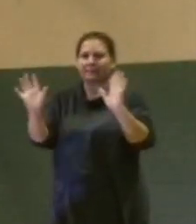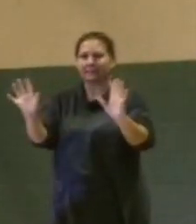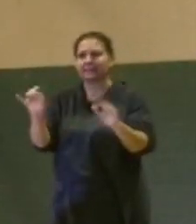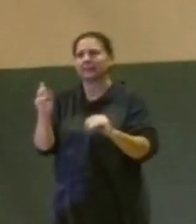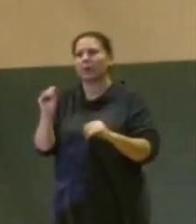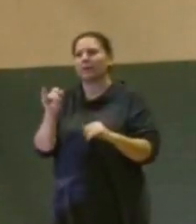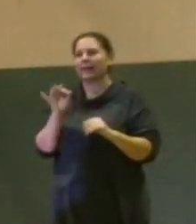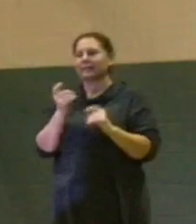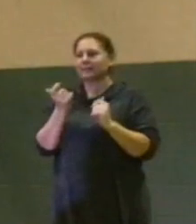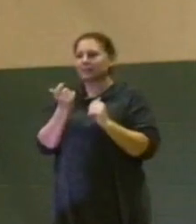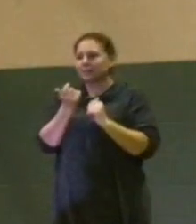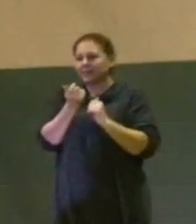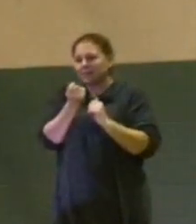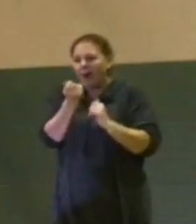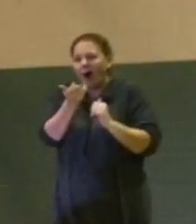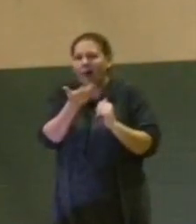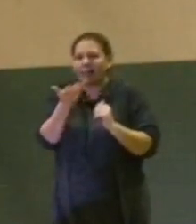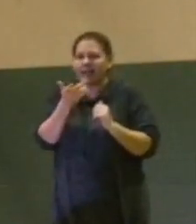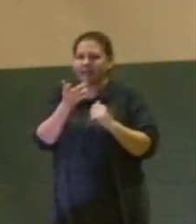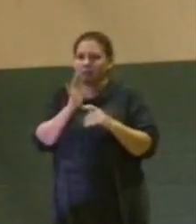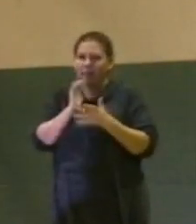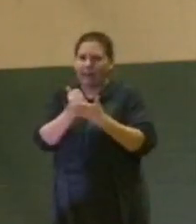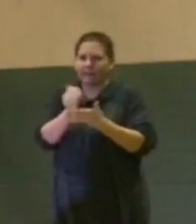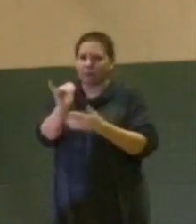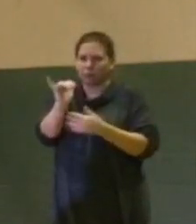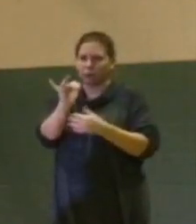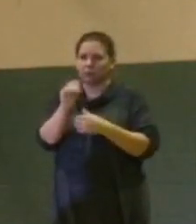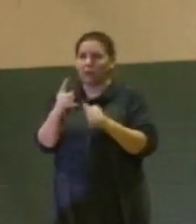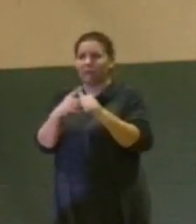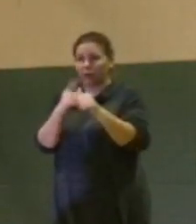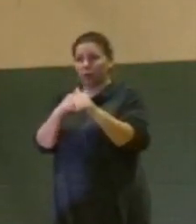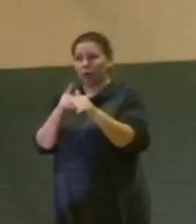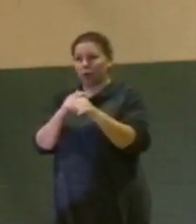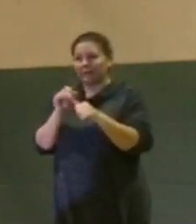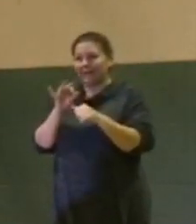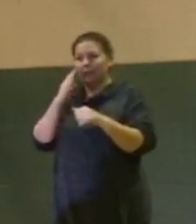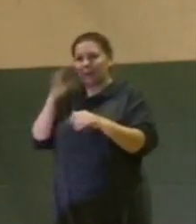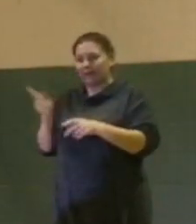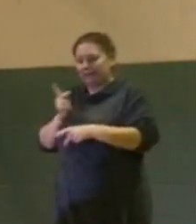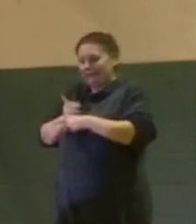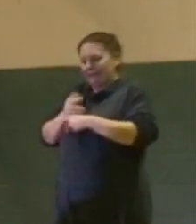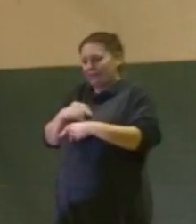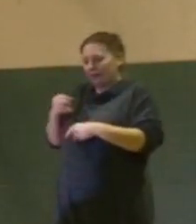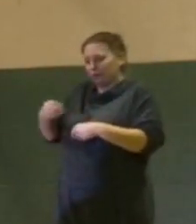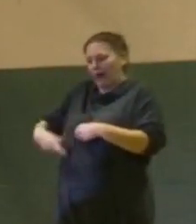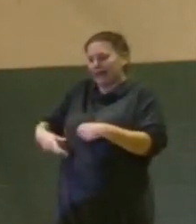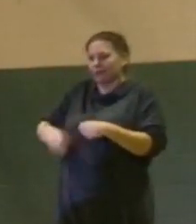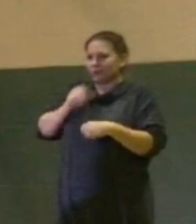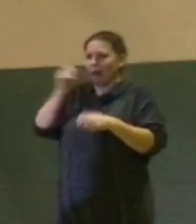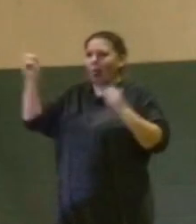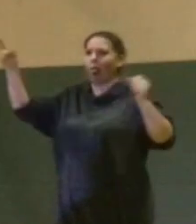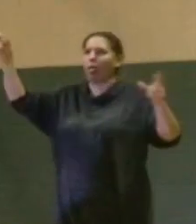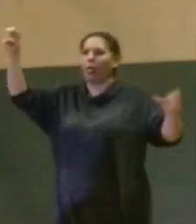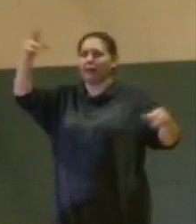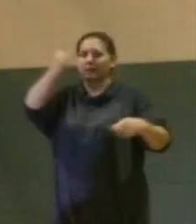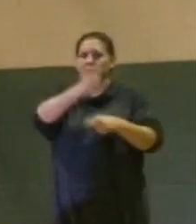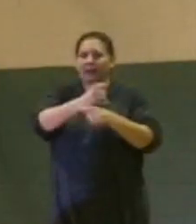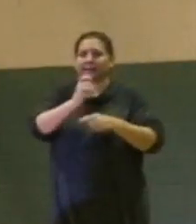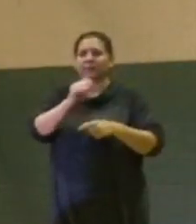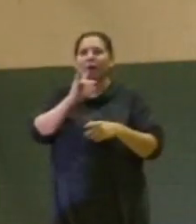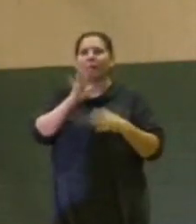we're doing those little things within ourselves first, because we also need to make sure that we, especially as leaders within our community, are